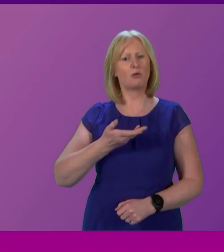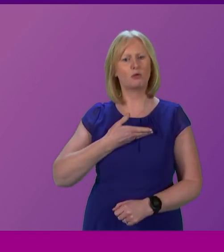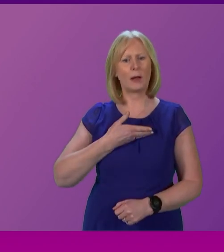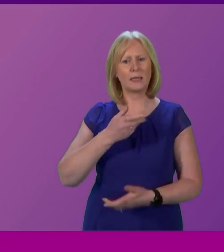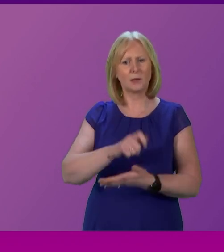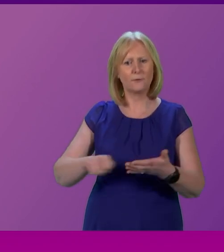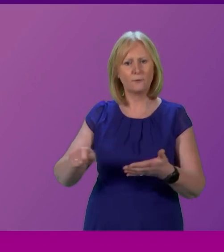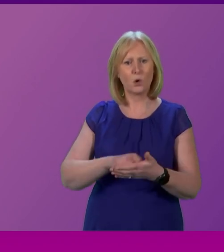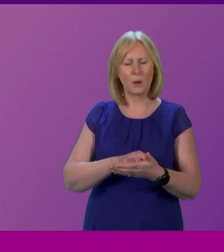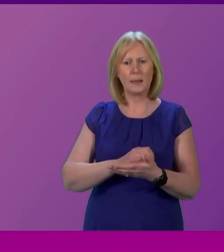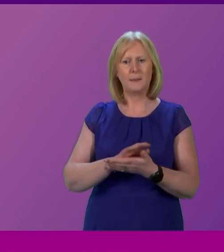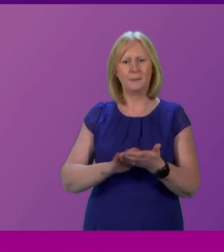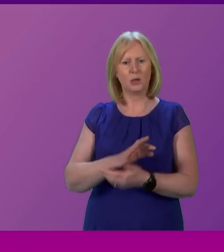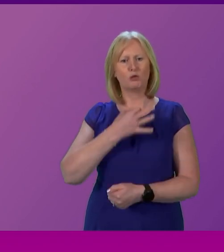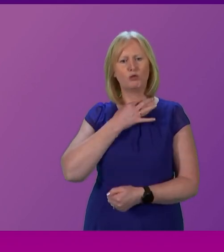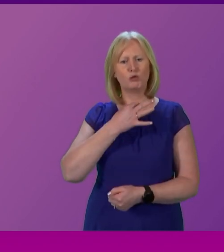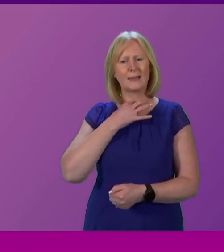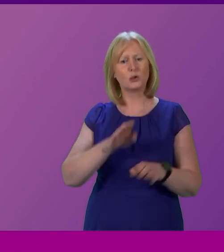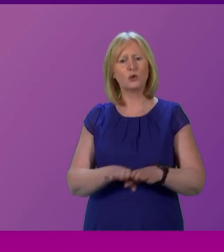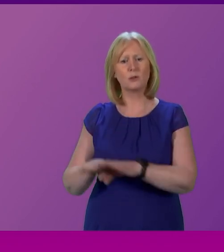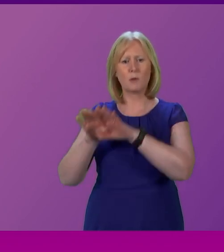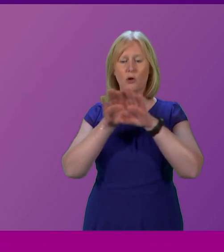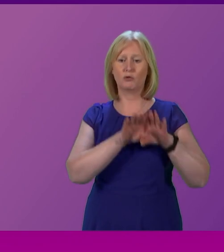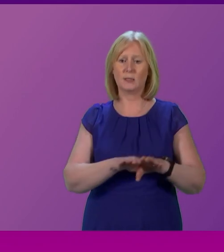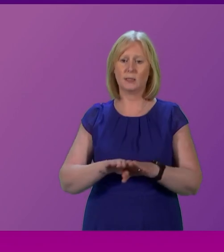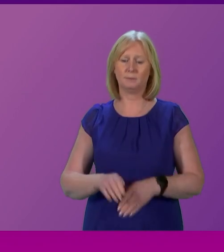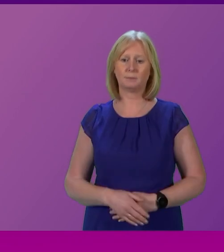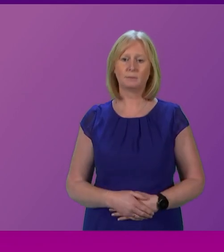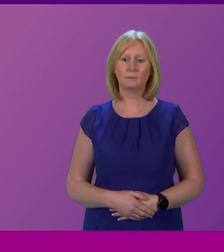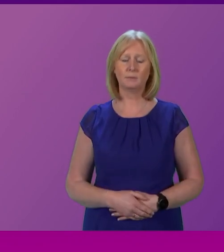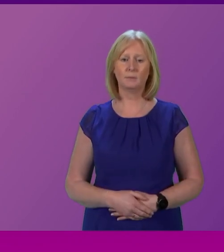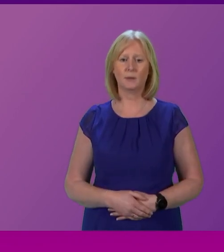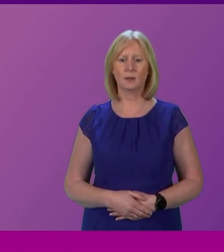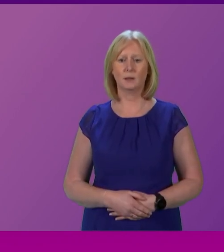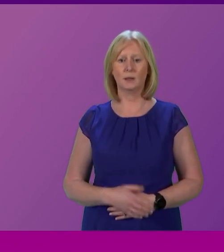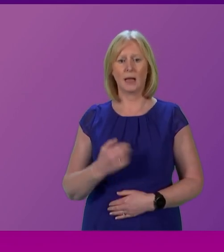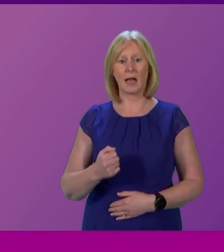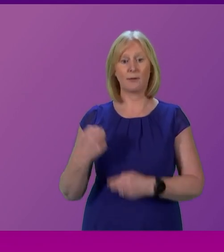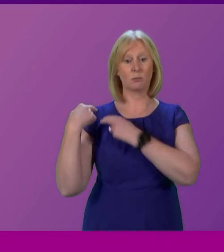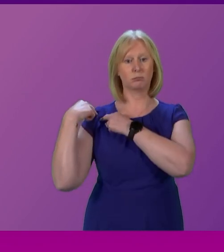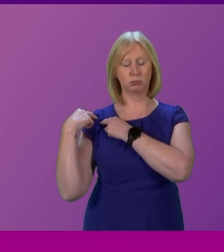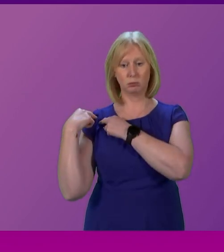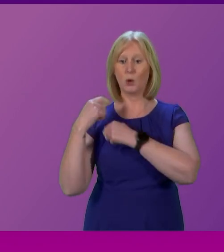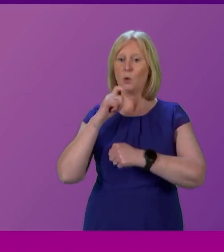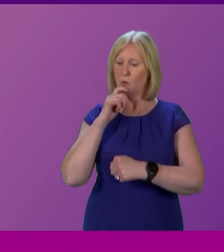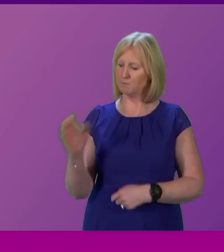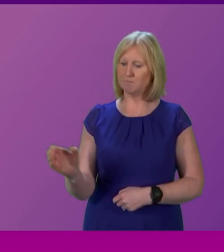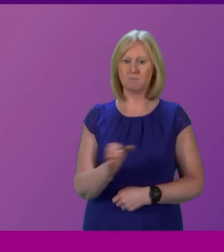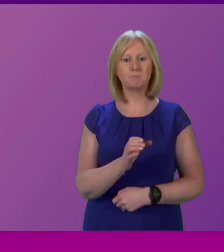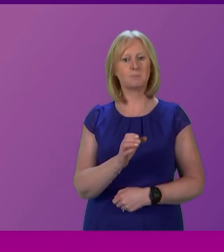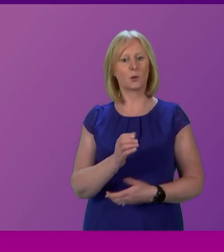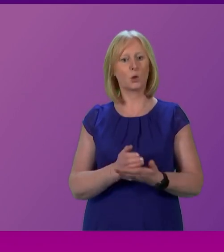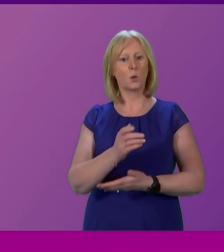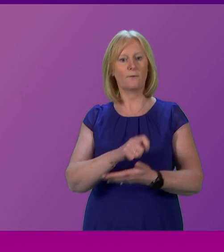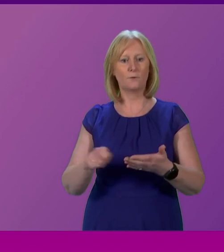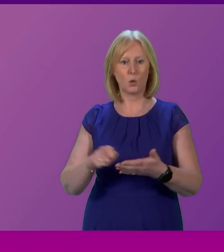undermining democracy itself. And this places obligations on those of us who win elections. We have to do our best to